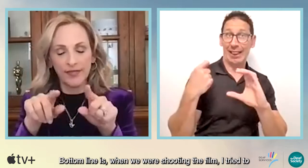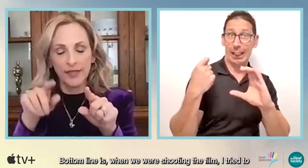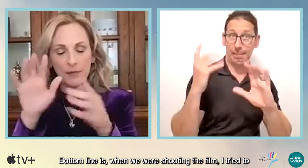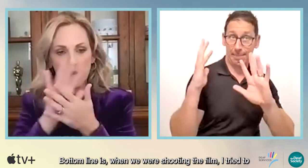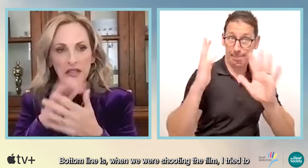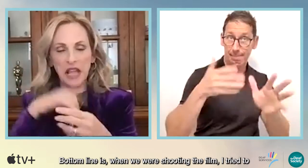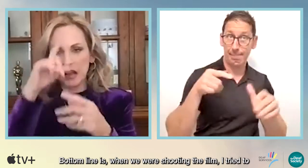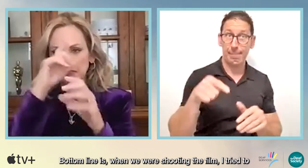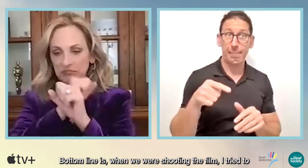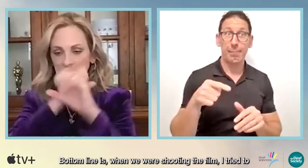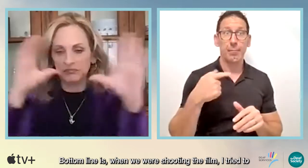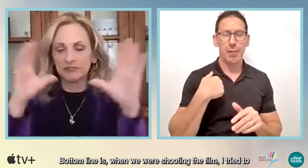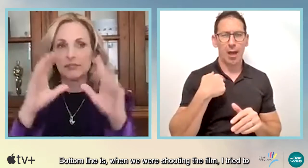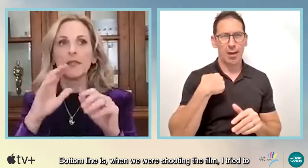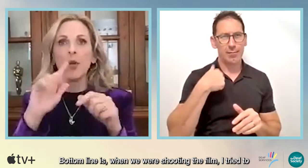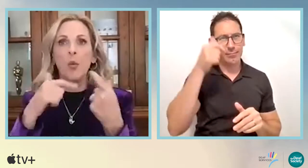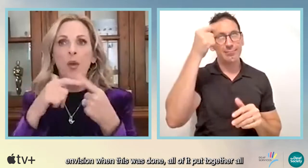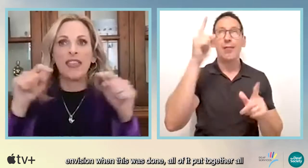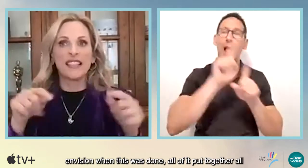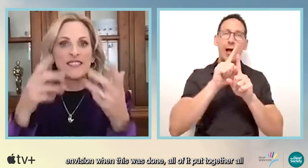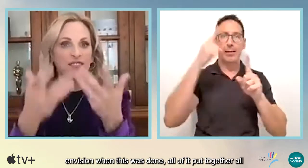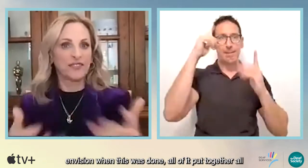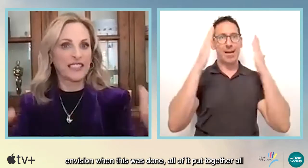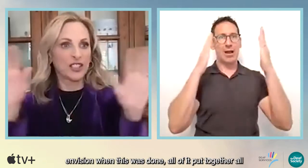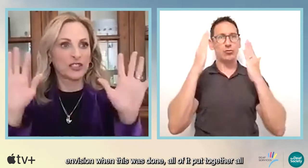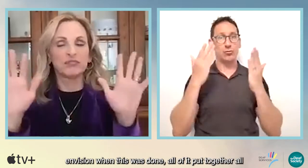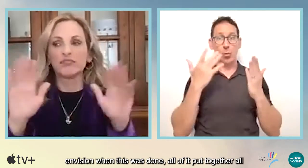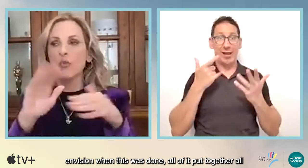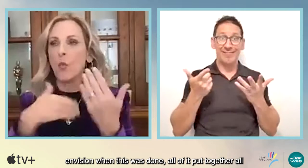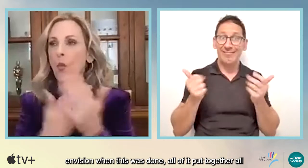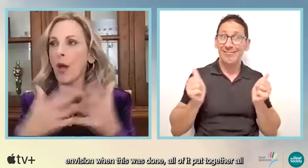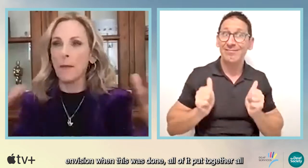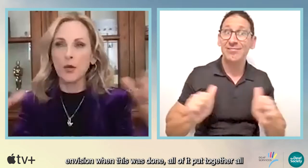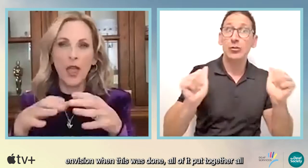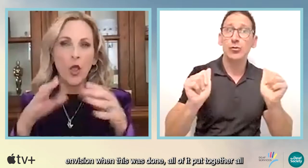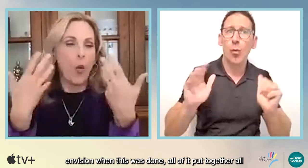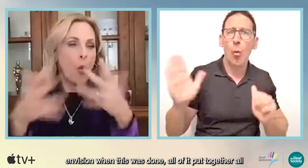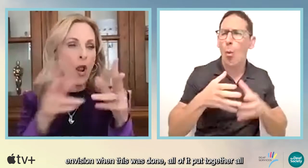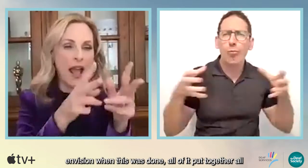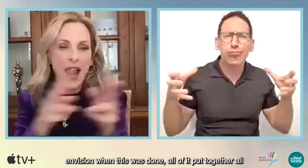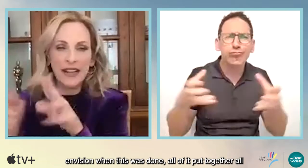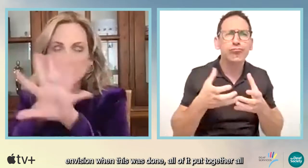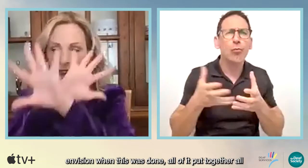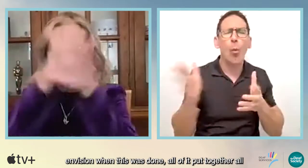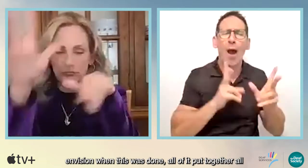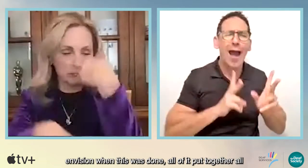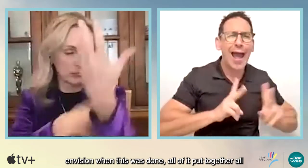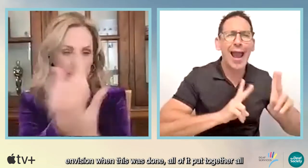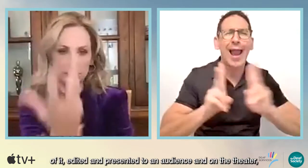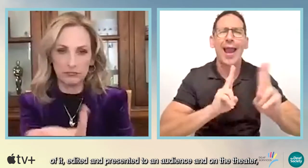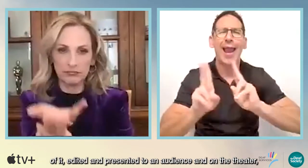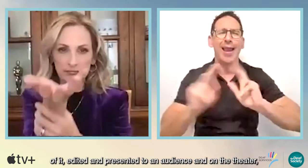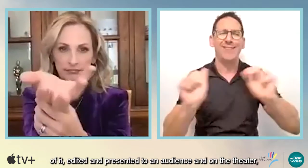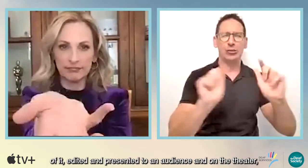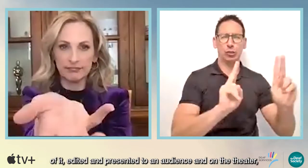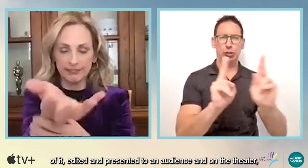were shooting the film, I tried to envision when this was done, all of it put together, all of